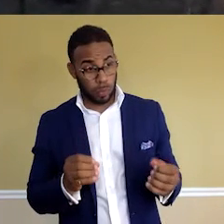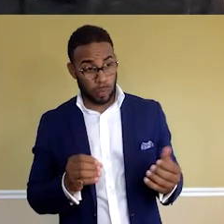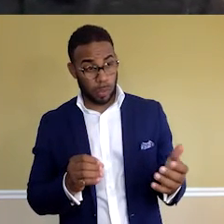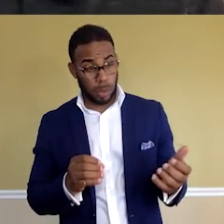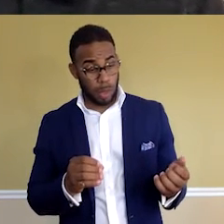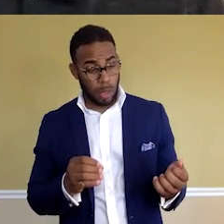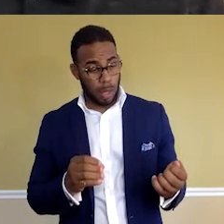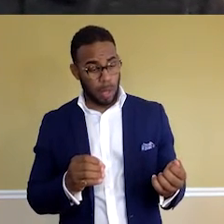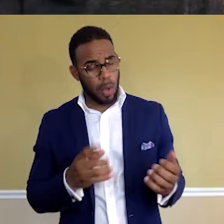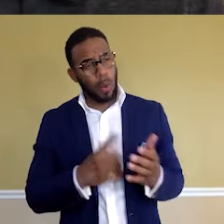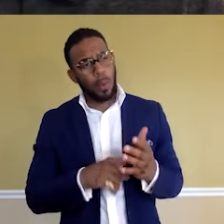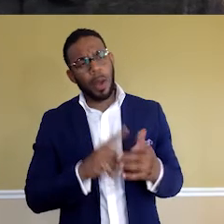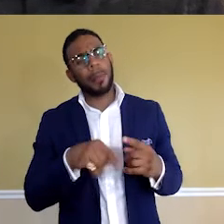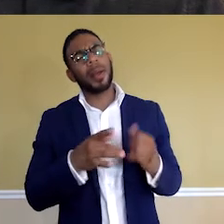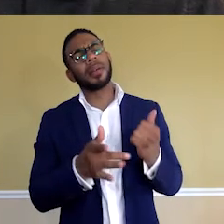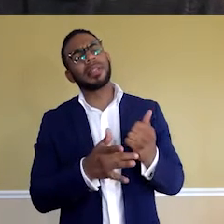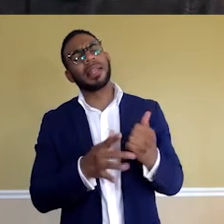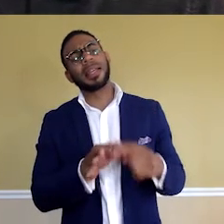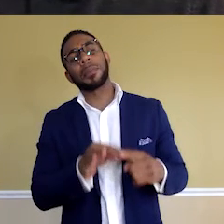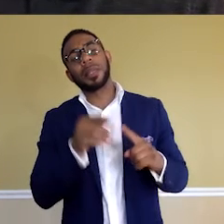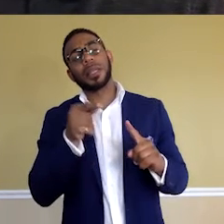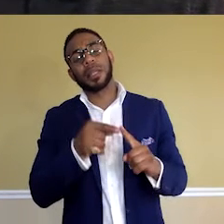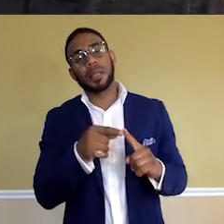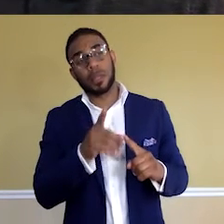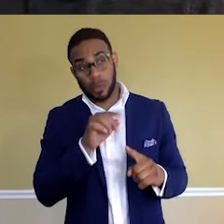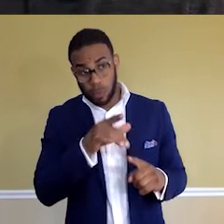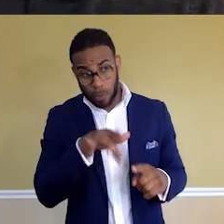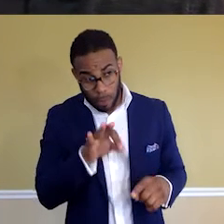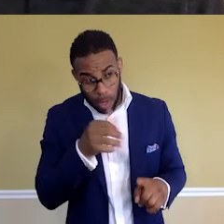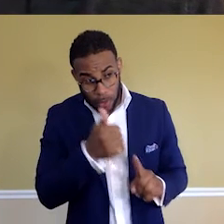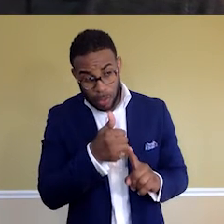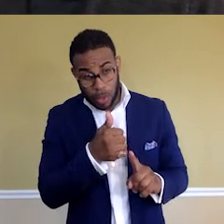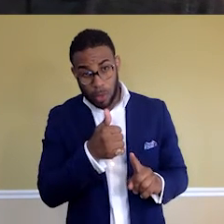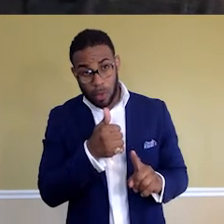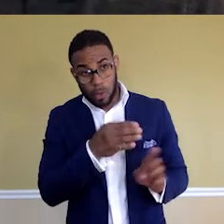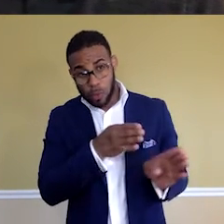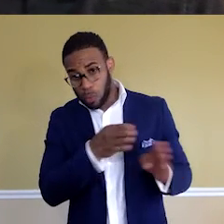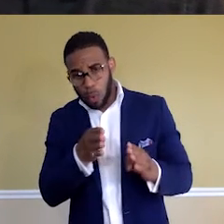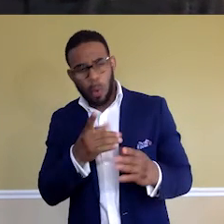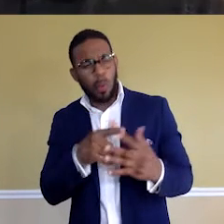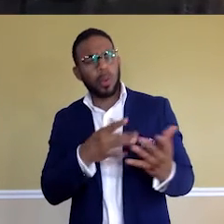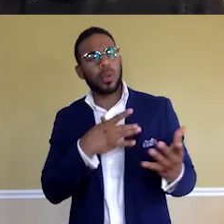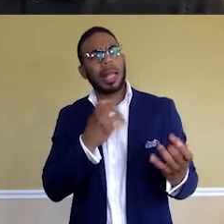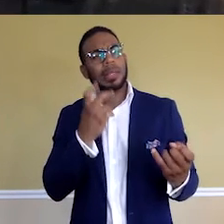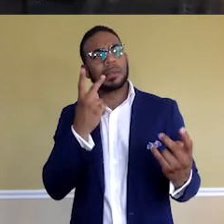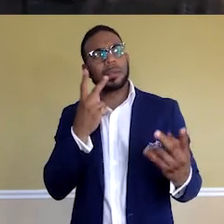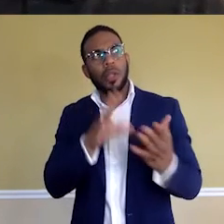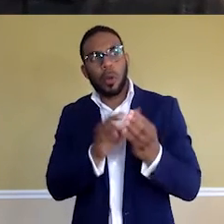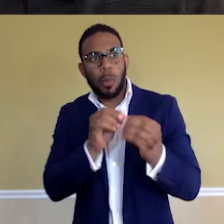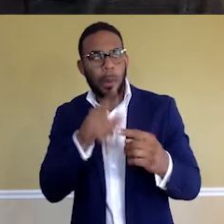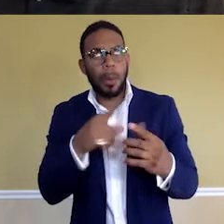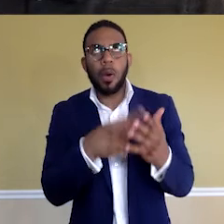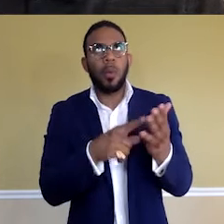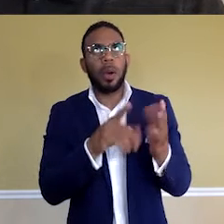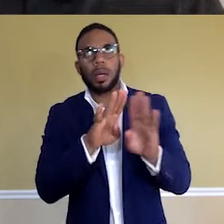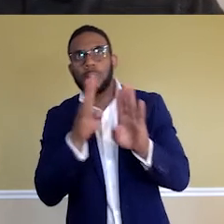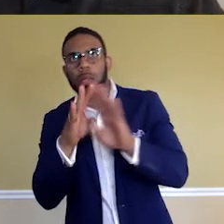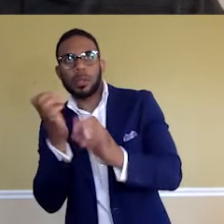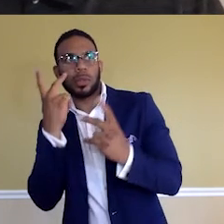what about tech in particular do you find yourself going towards? What would you like to learn more about? What doors would you like open for yourself?